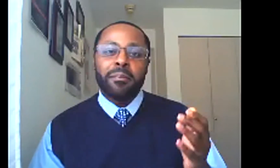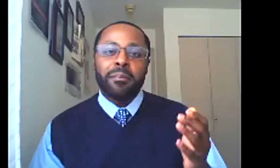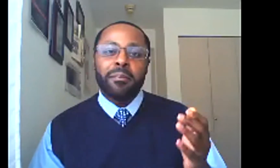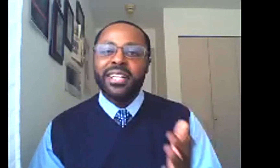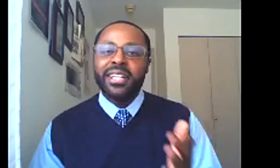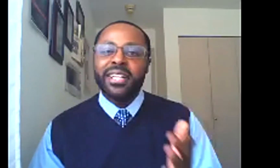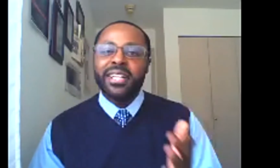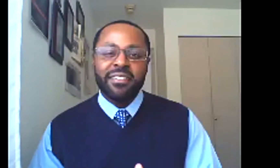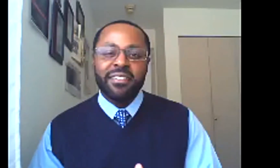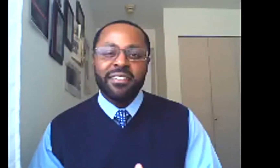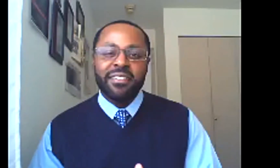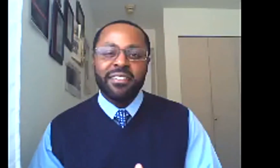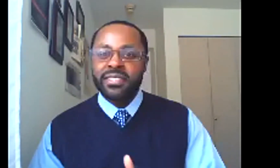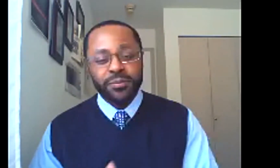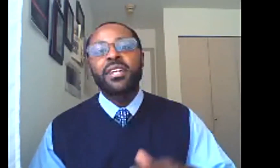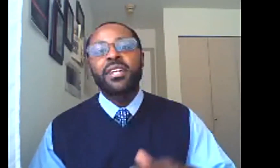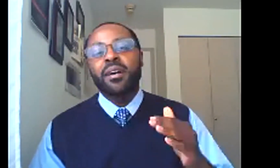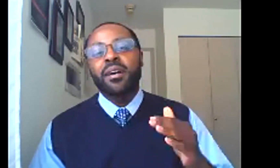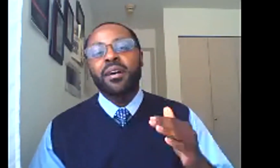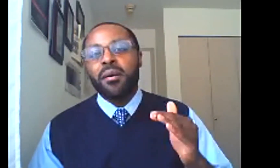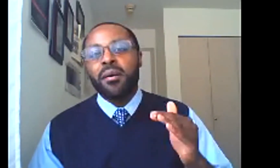Black lives matter.